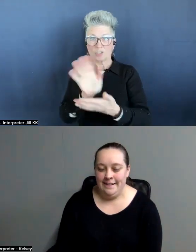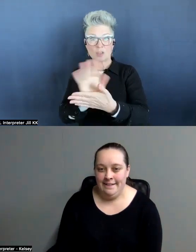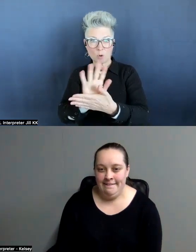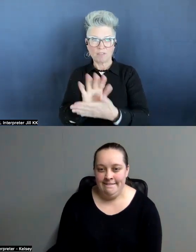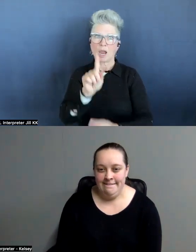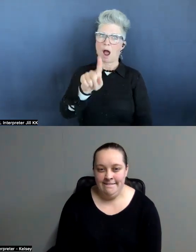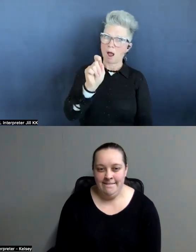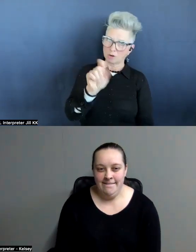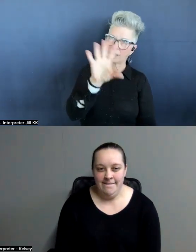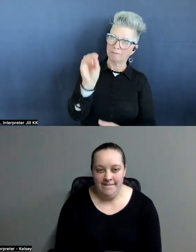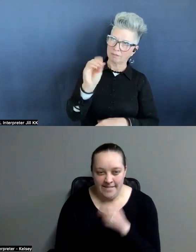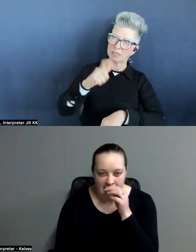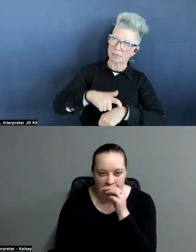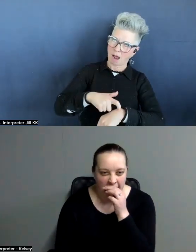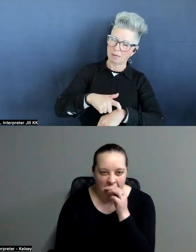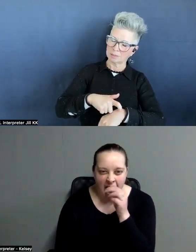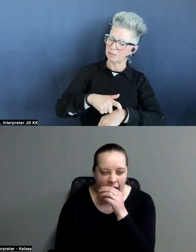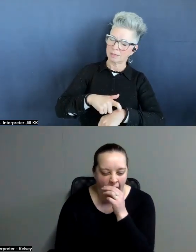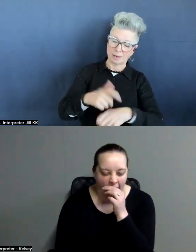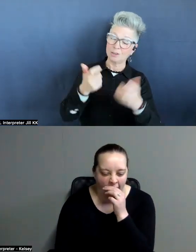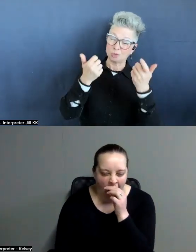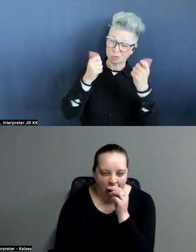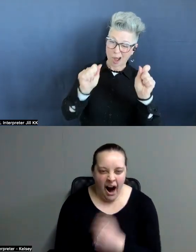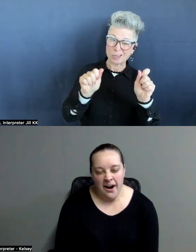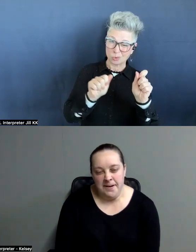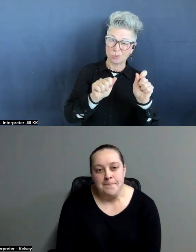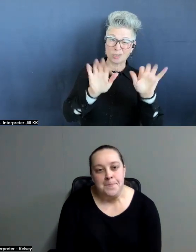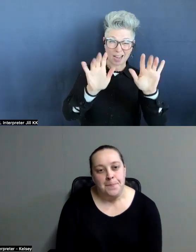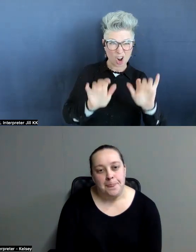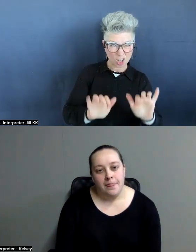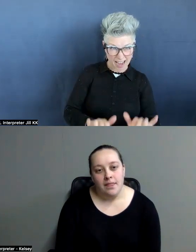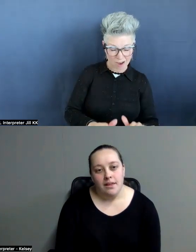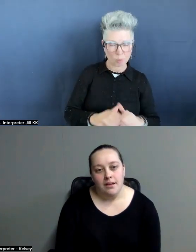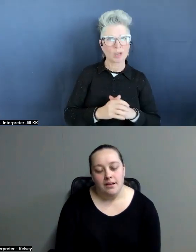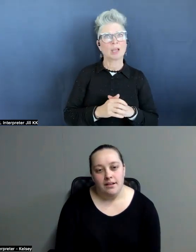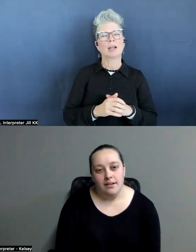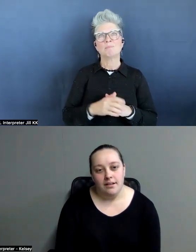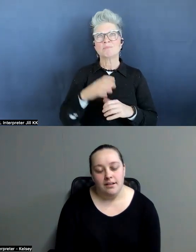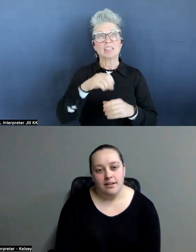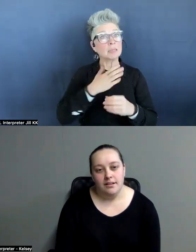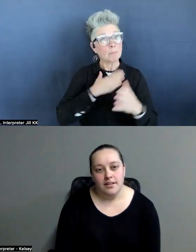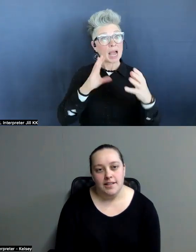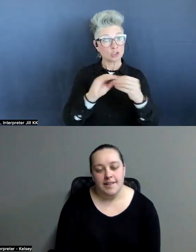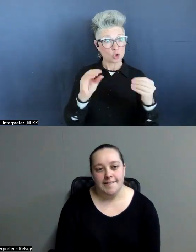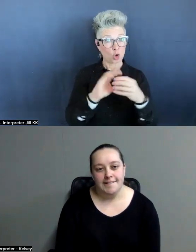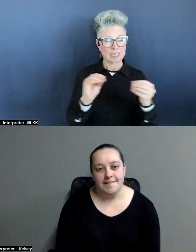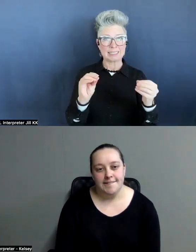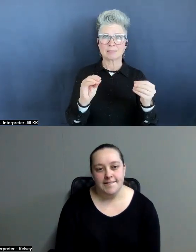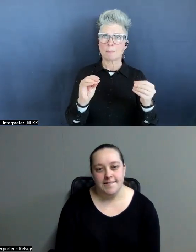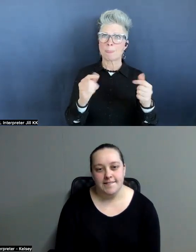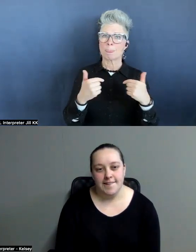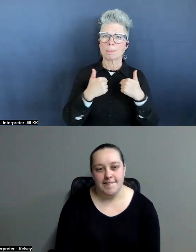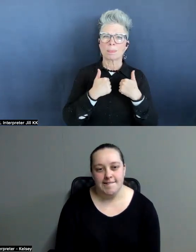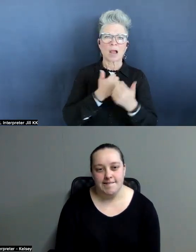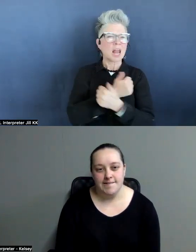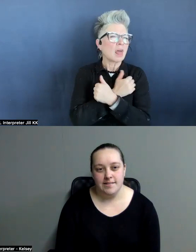times, right. To try to get it all down was that, you know, in my stories, I, I love